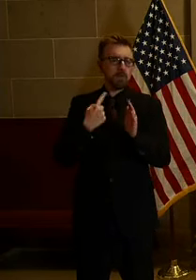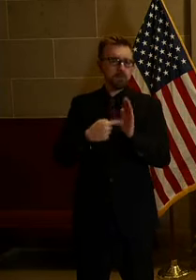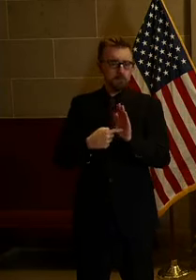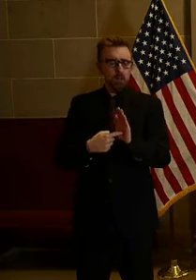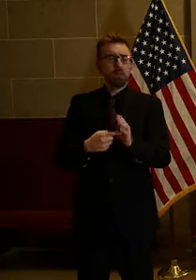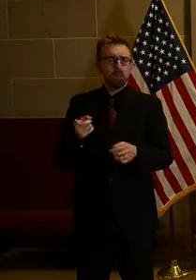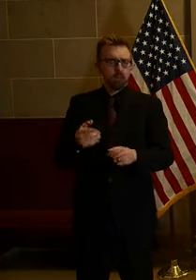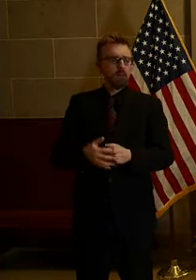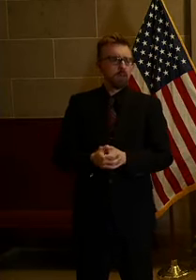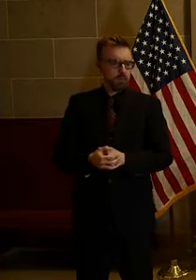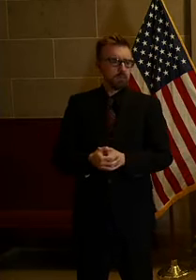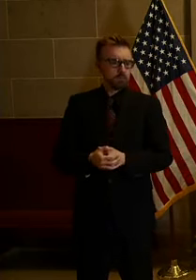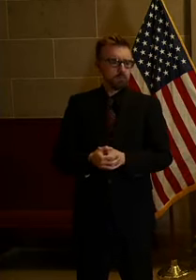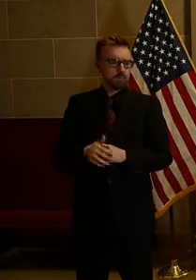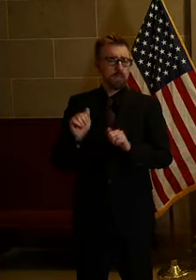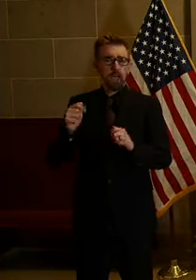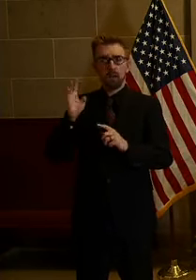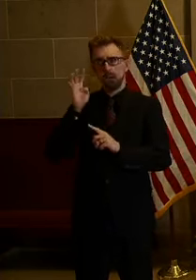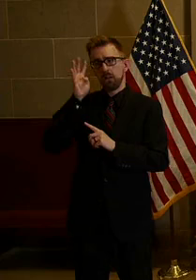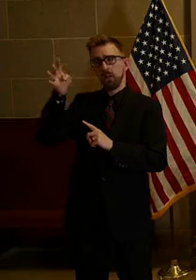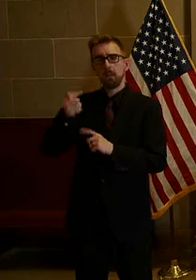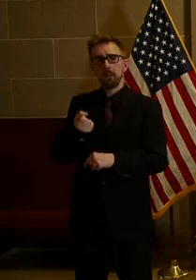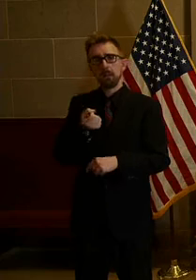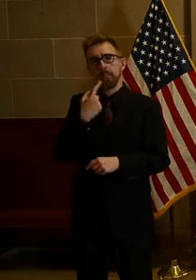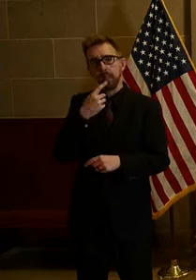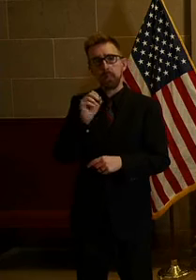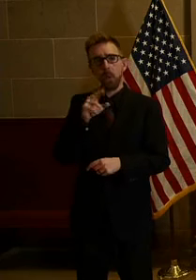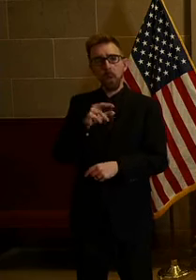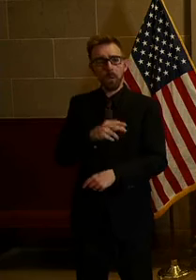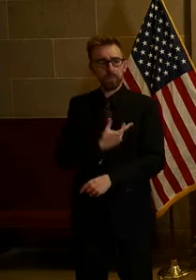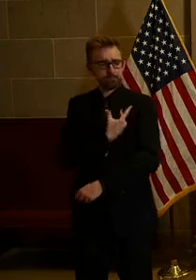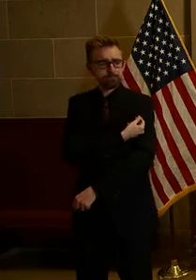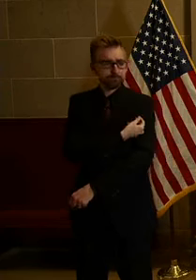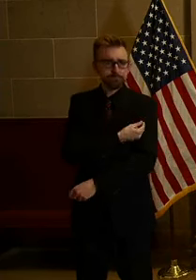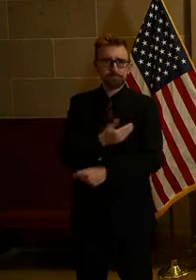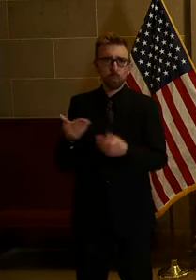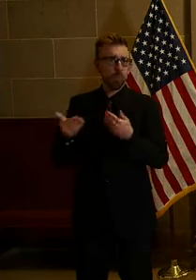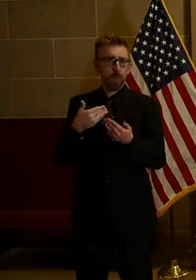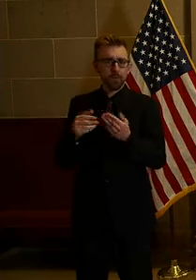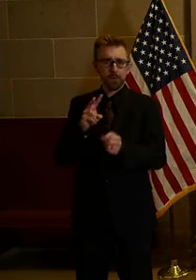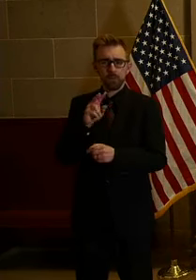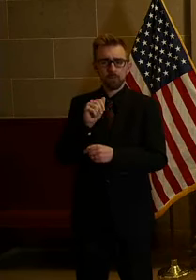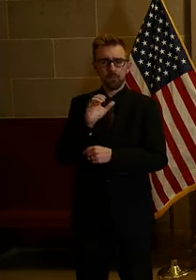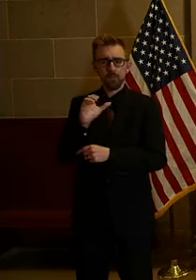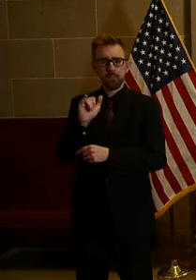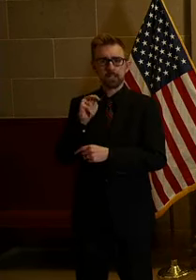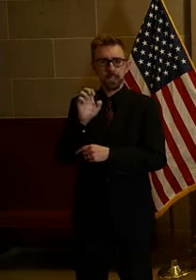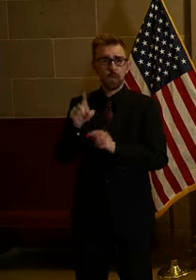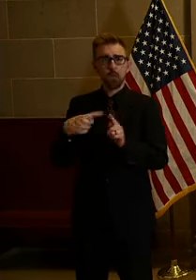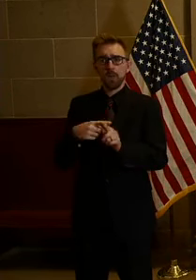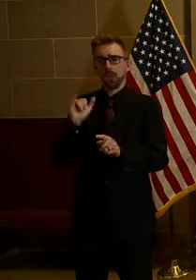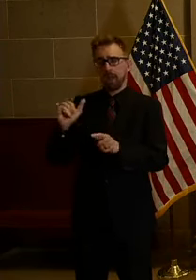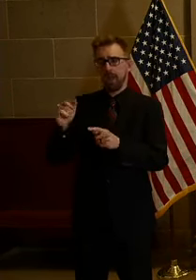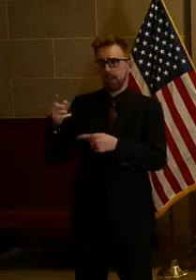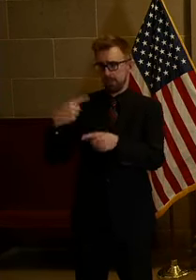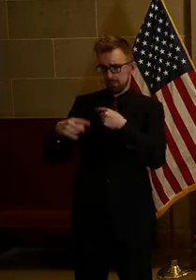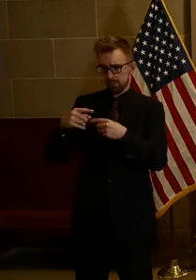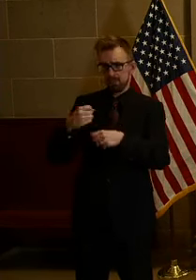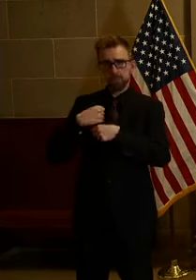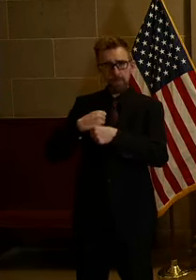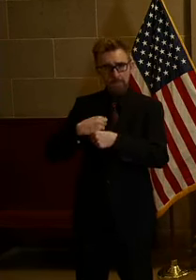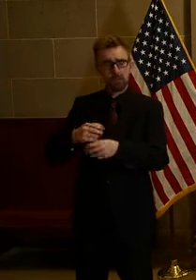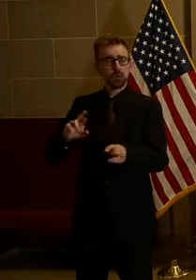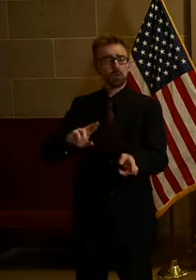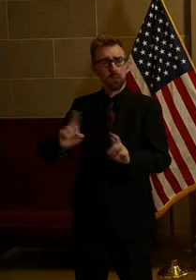a pill, a vaccine, whatever that might be. Once those things can come about and help be at this virus